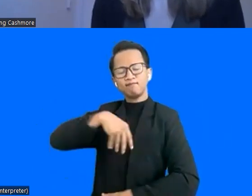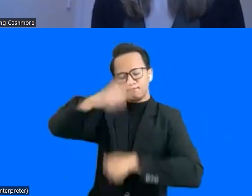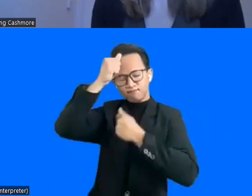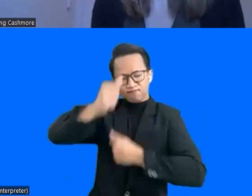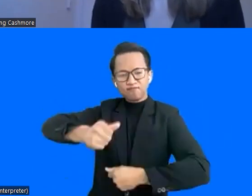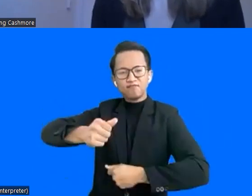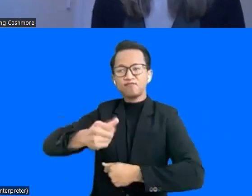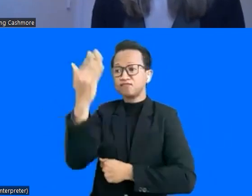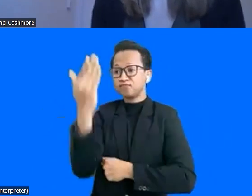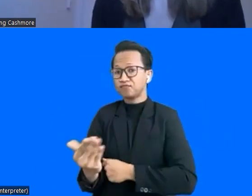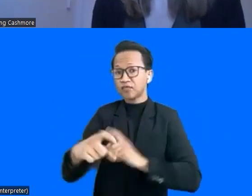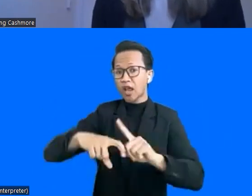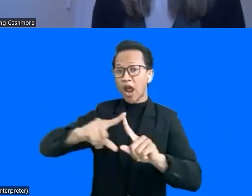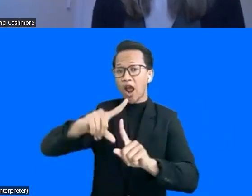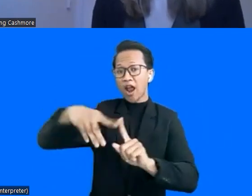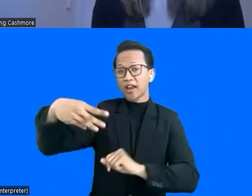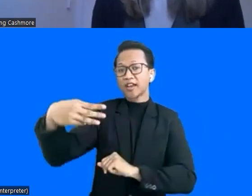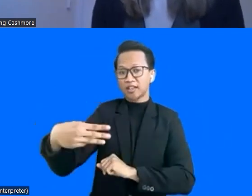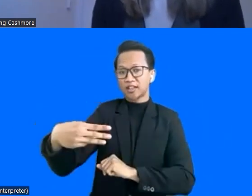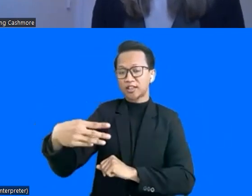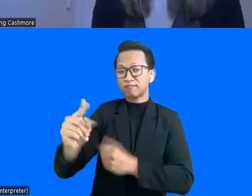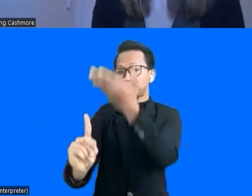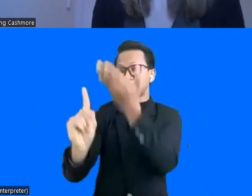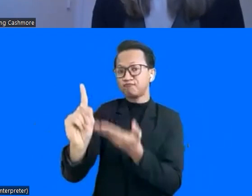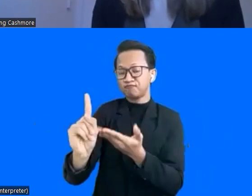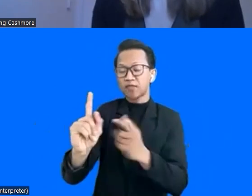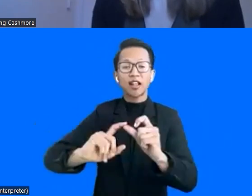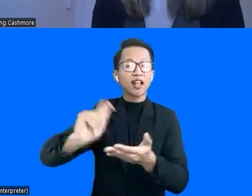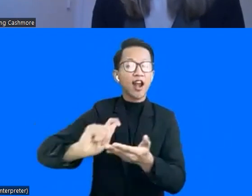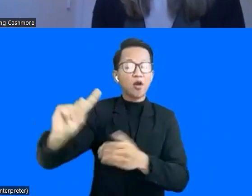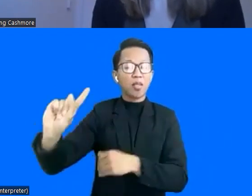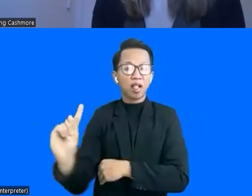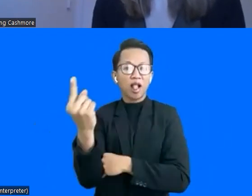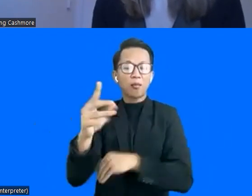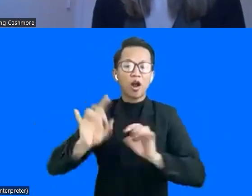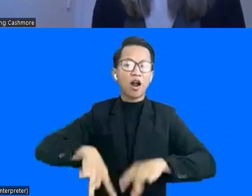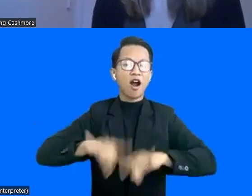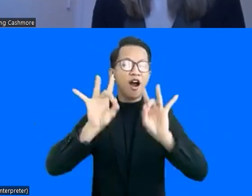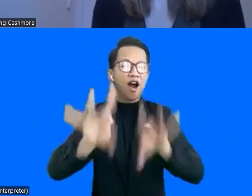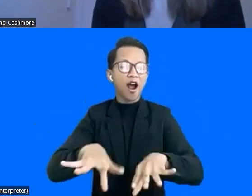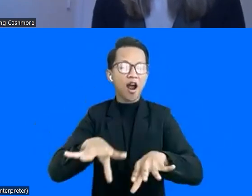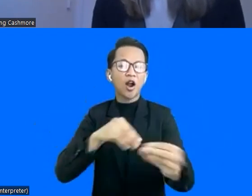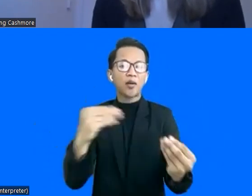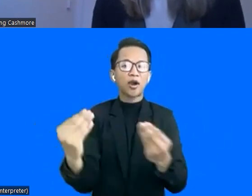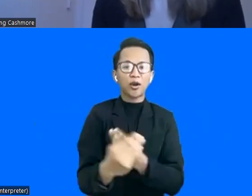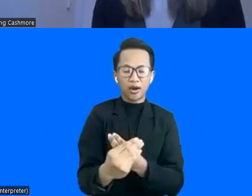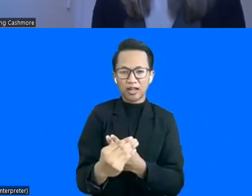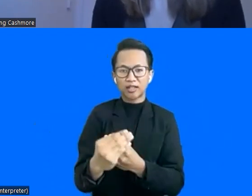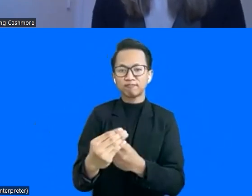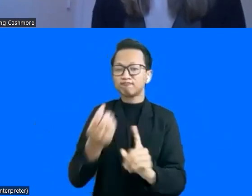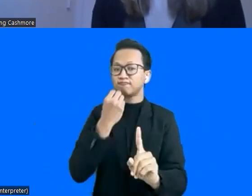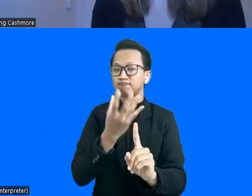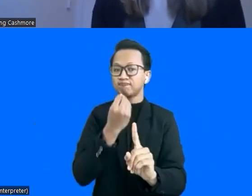the first Secretary of Australian Missions to ASEAN to deliver the welcoming remarks.